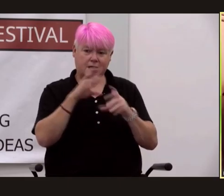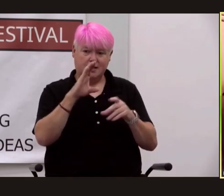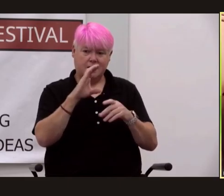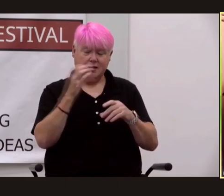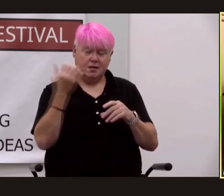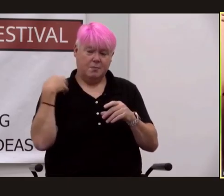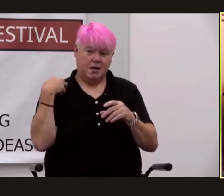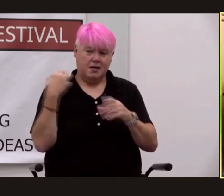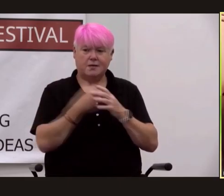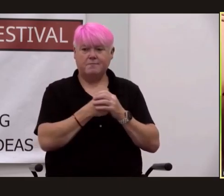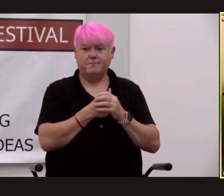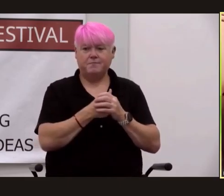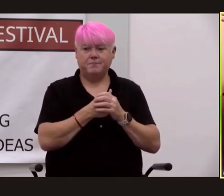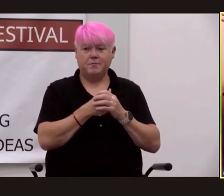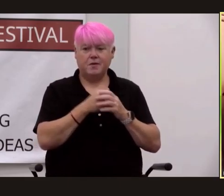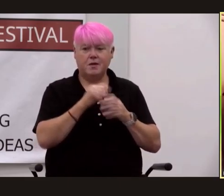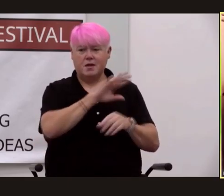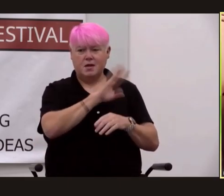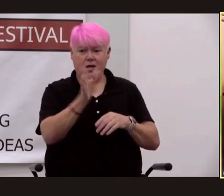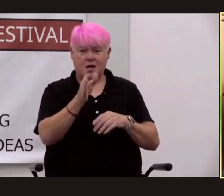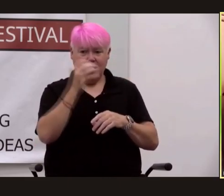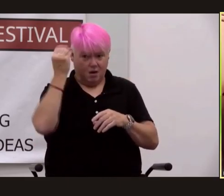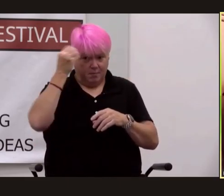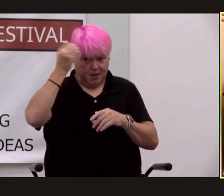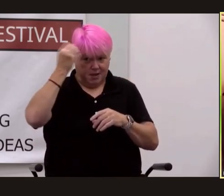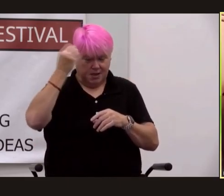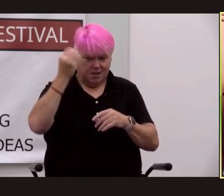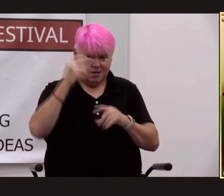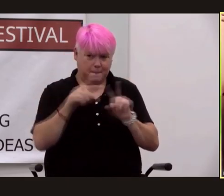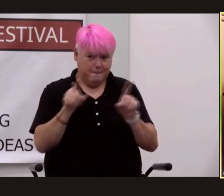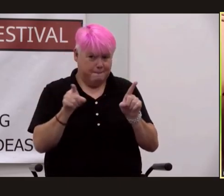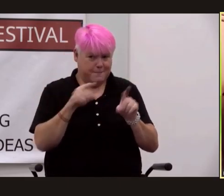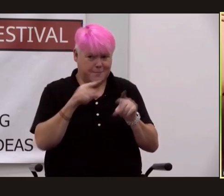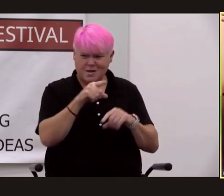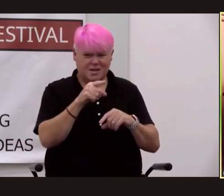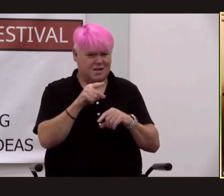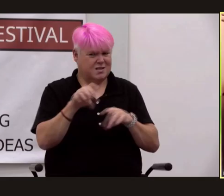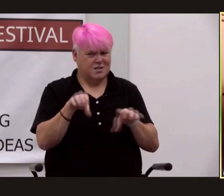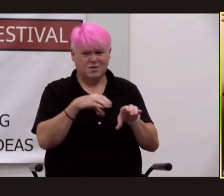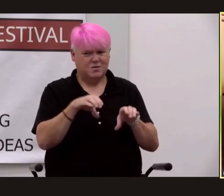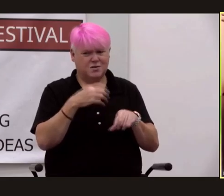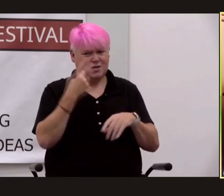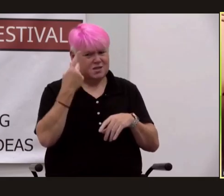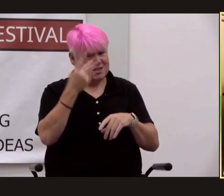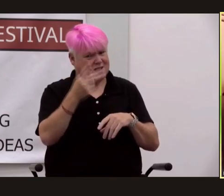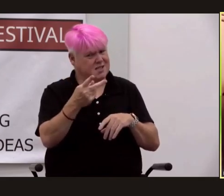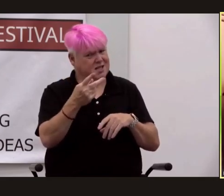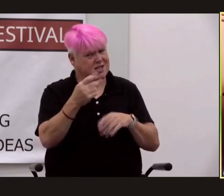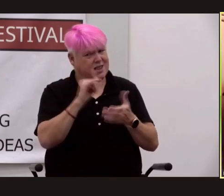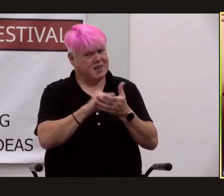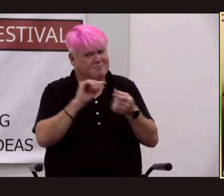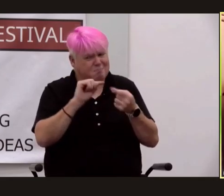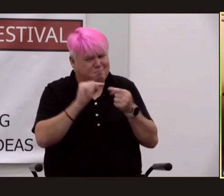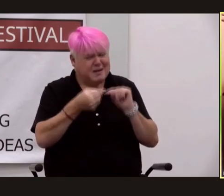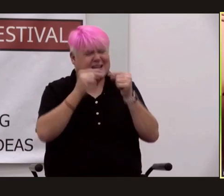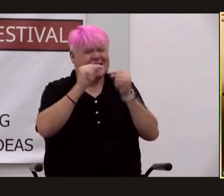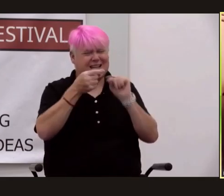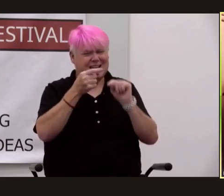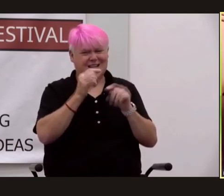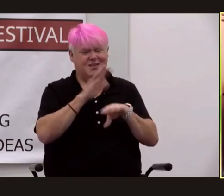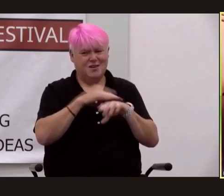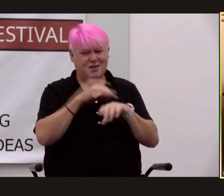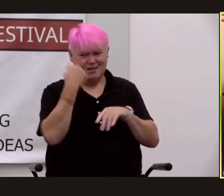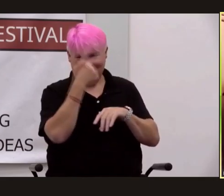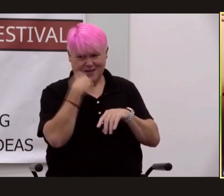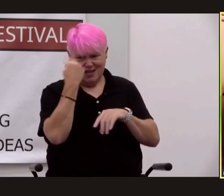hey oppie deke began but he too could clearly see the pain on robert's face a good